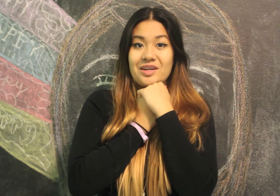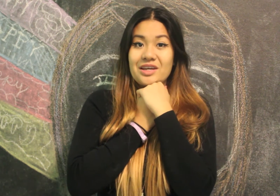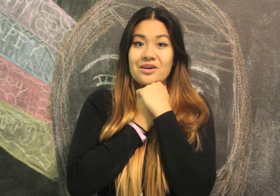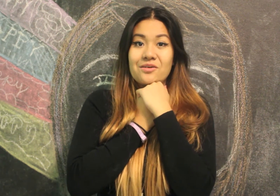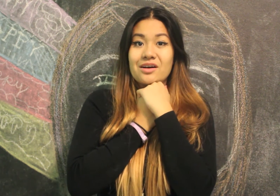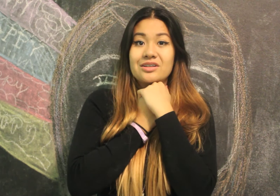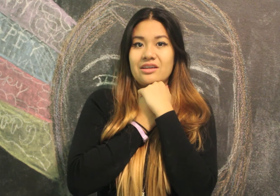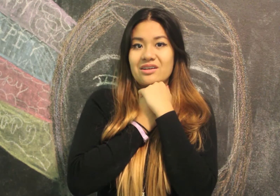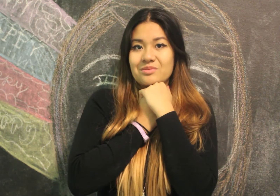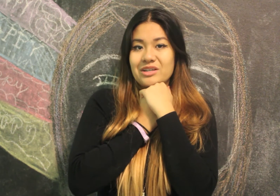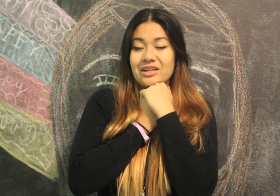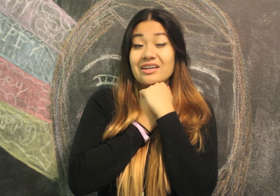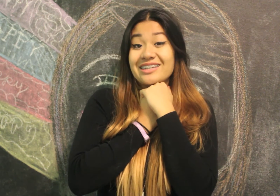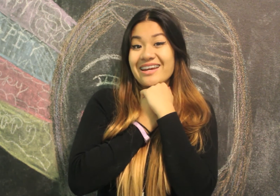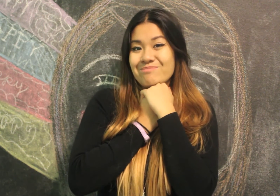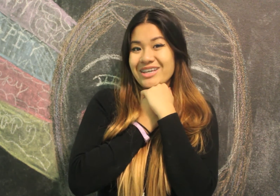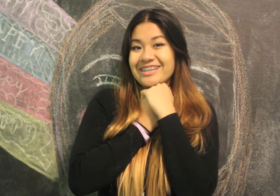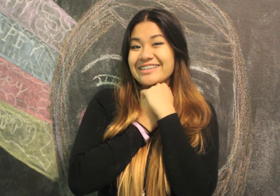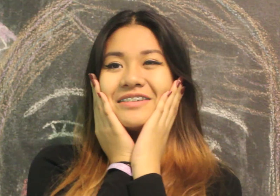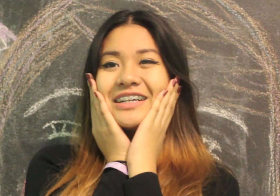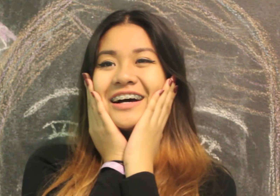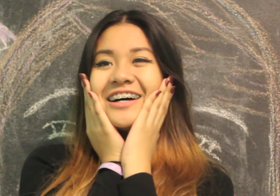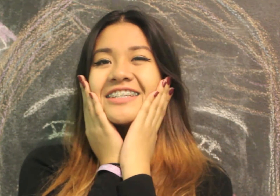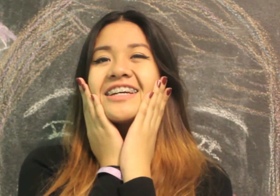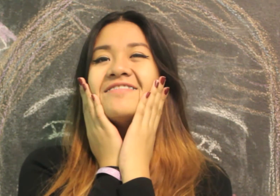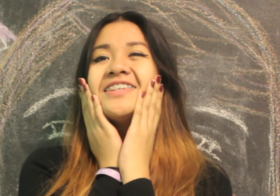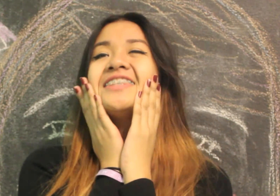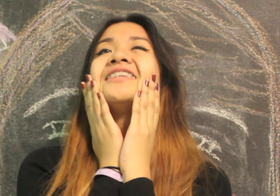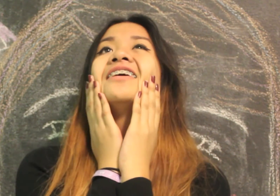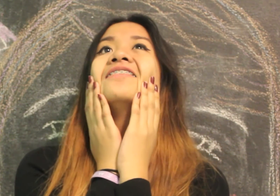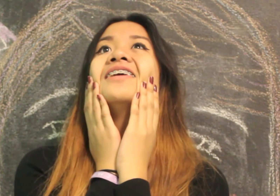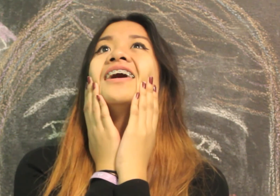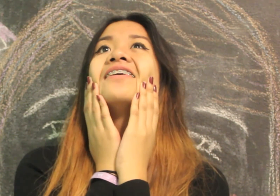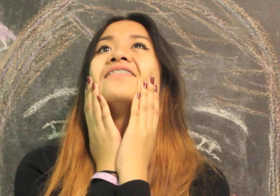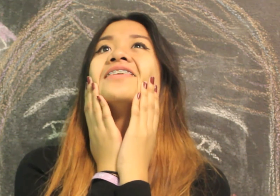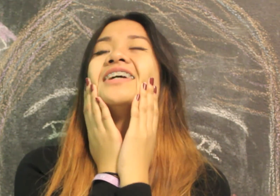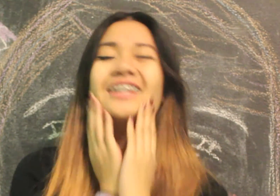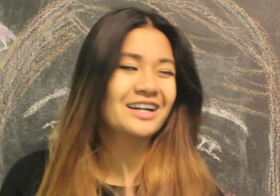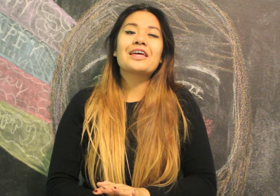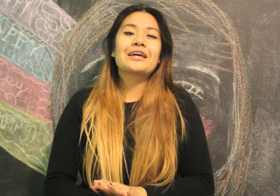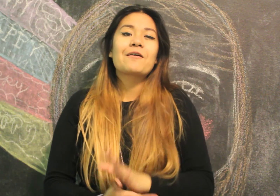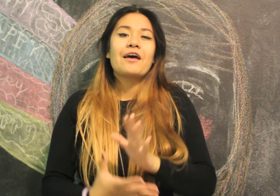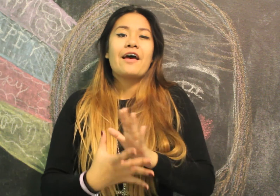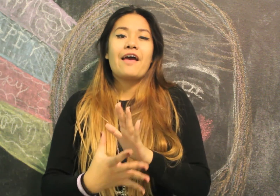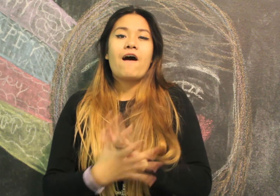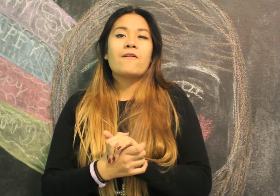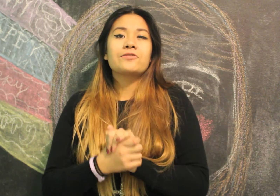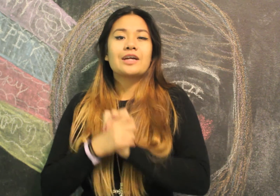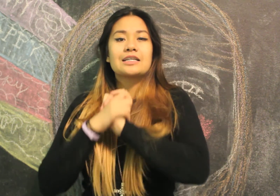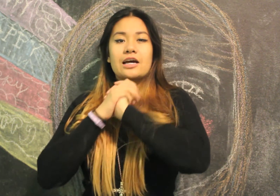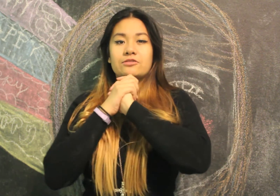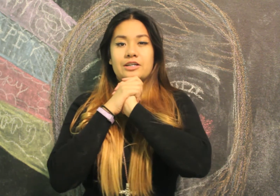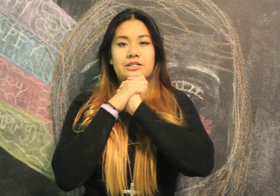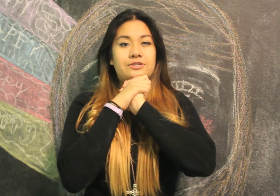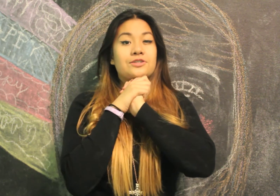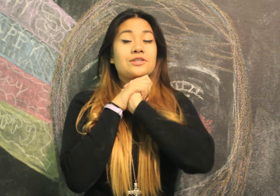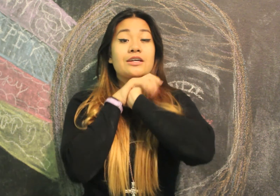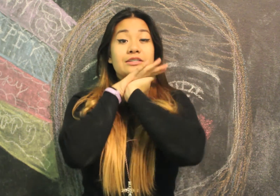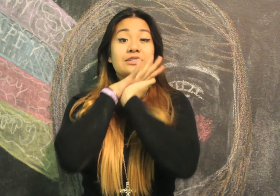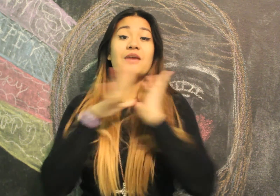video On Pink Harmony Date me Oh gosh I'm so awkward I feel like All of you guys out there Should just stay